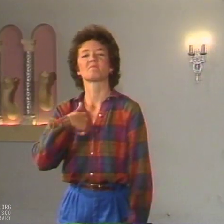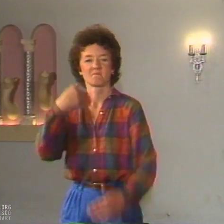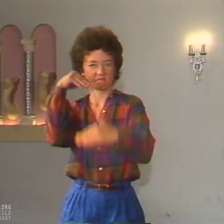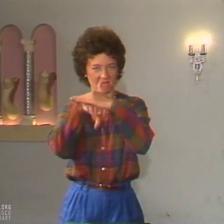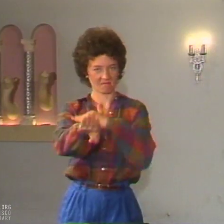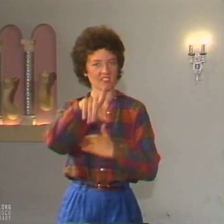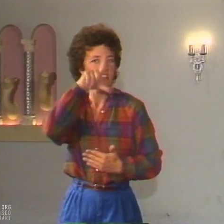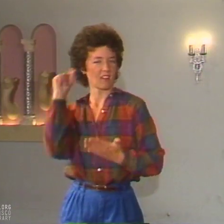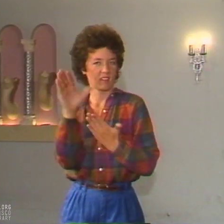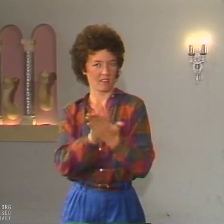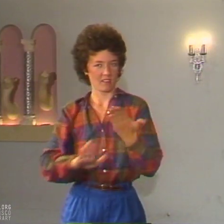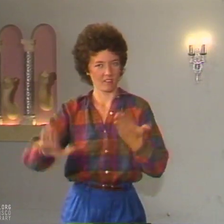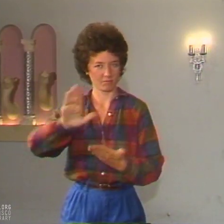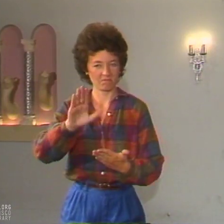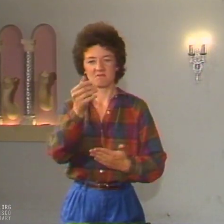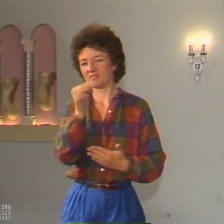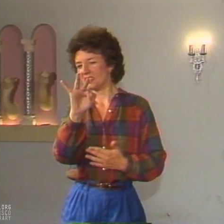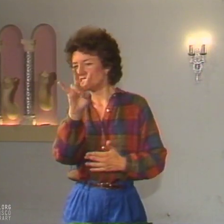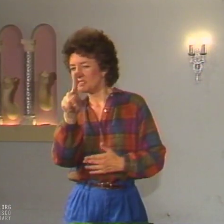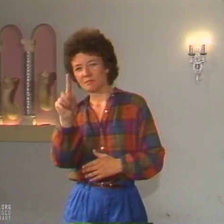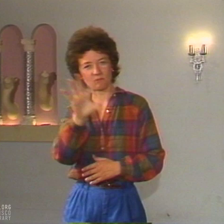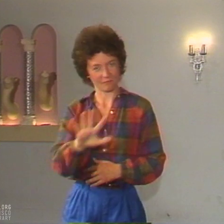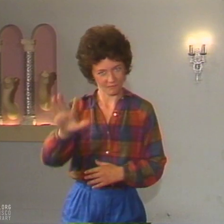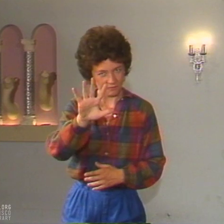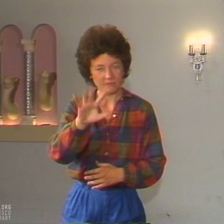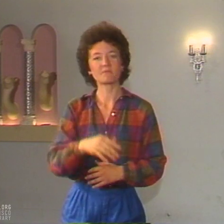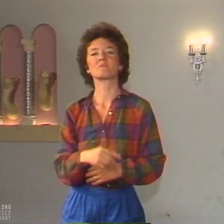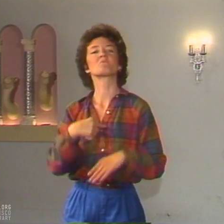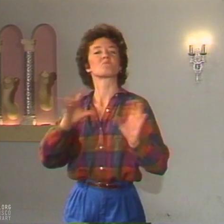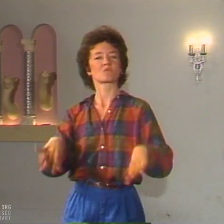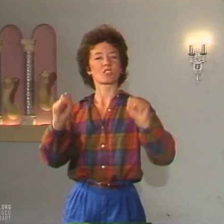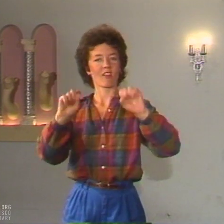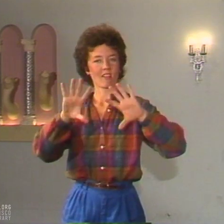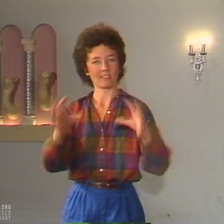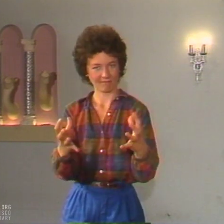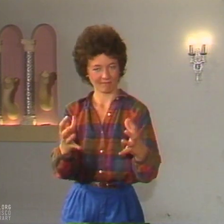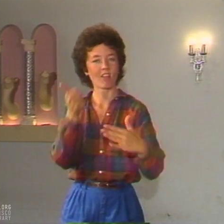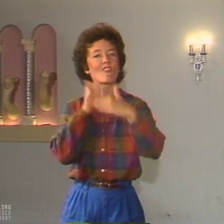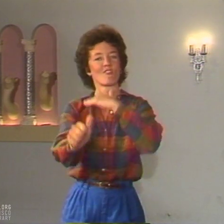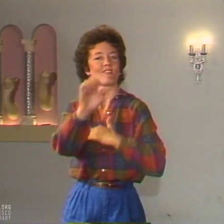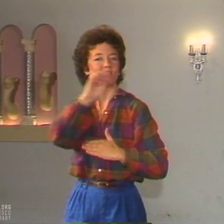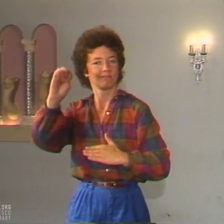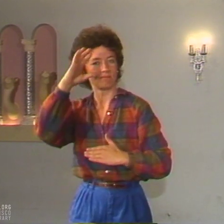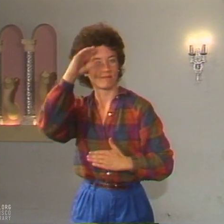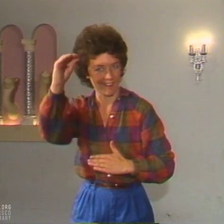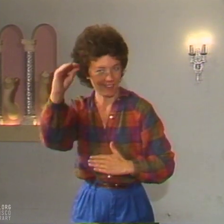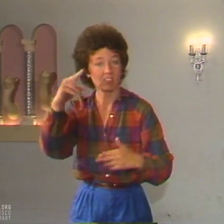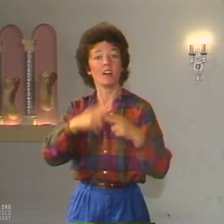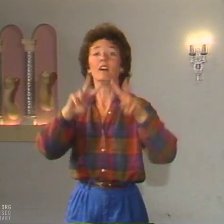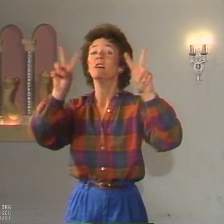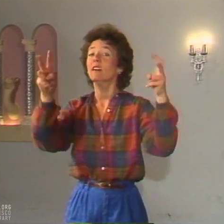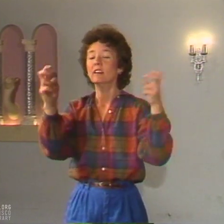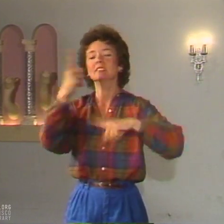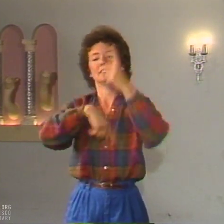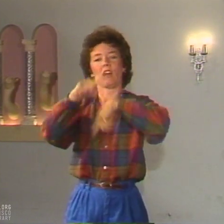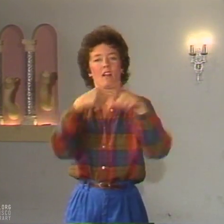When I entered Gallaudet College in 1971, I studied with Professor Eastman. The class